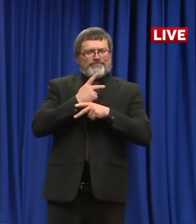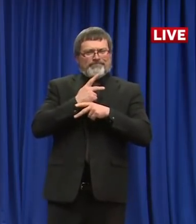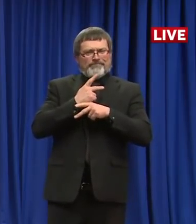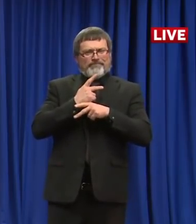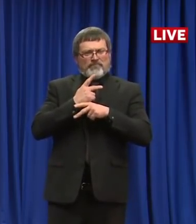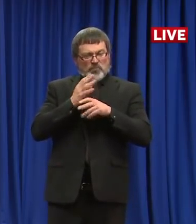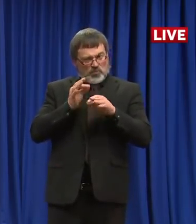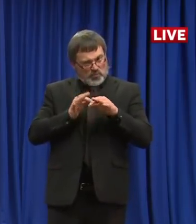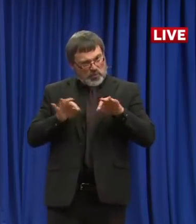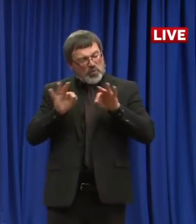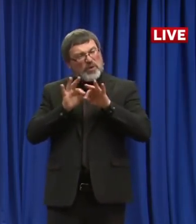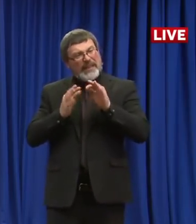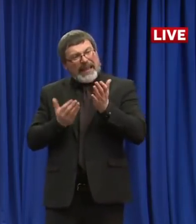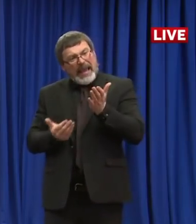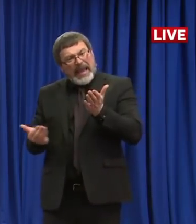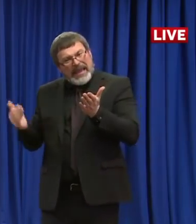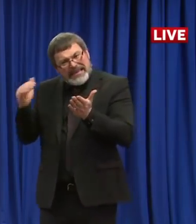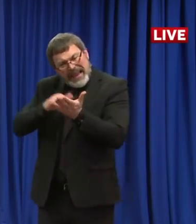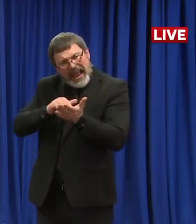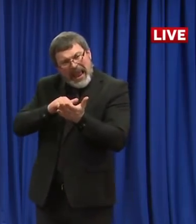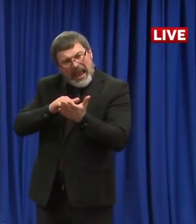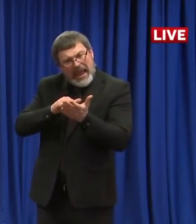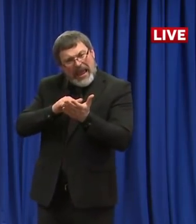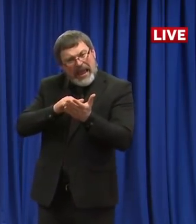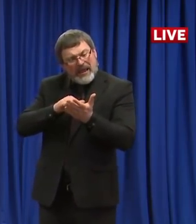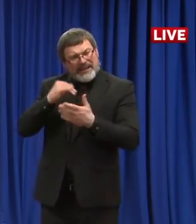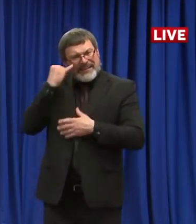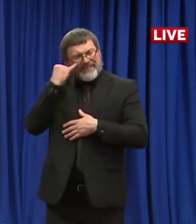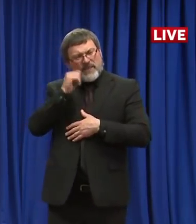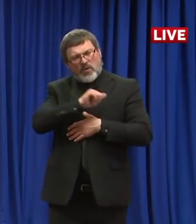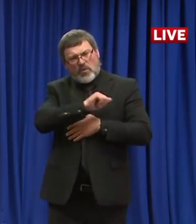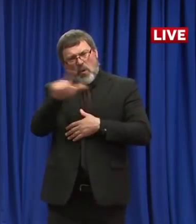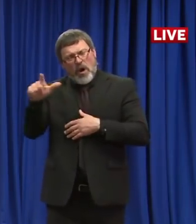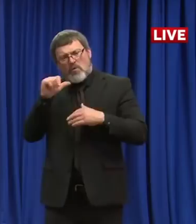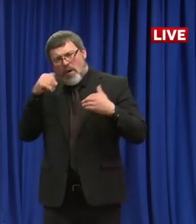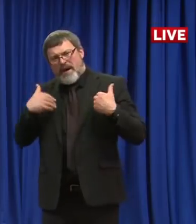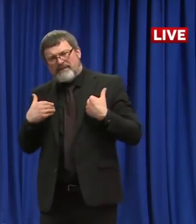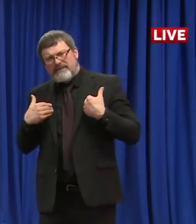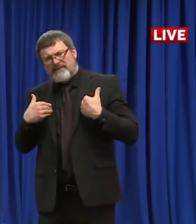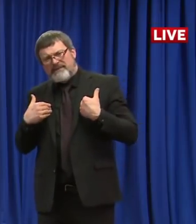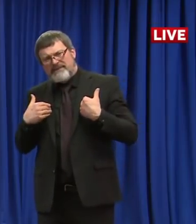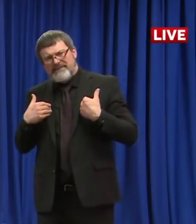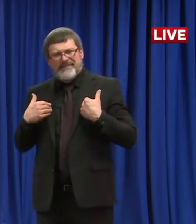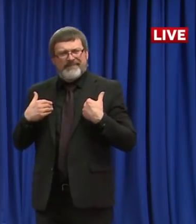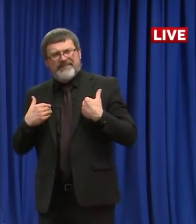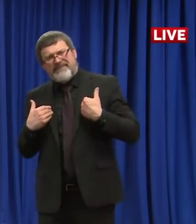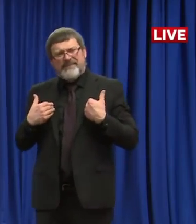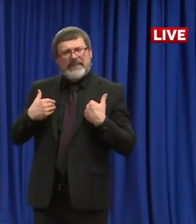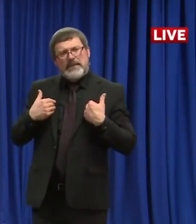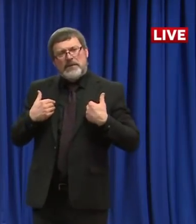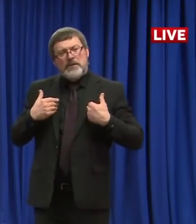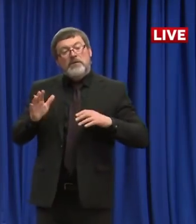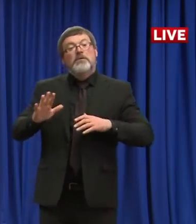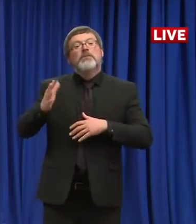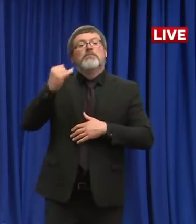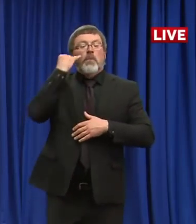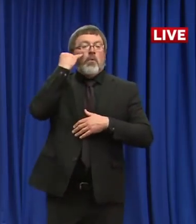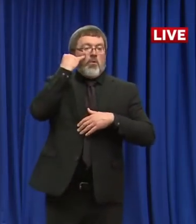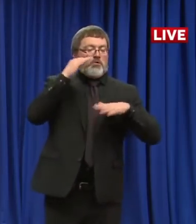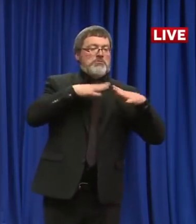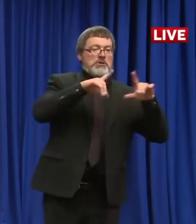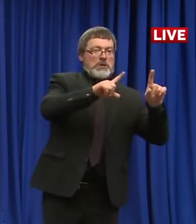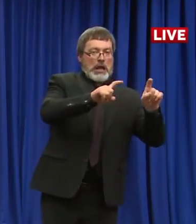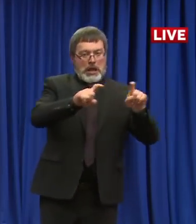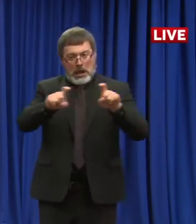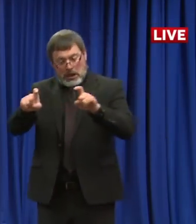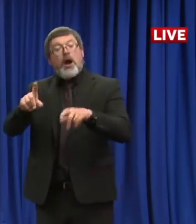If we do those 6,600 people and find out 10 or 15 or 20% of them are positive and they're asymptomatic